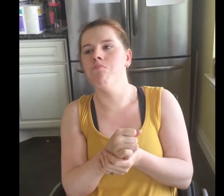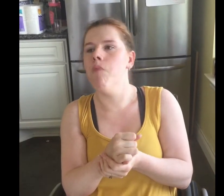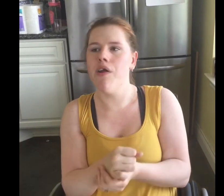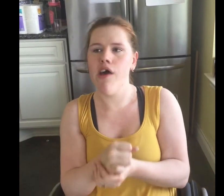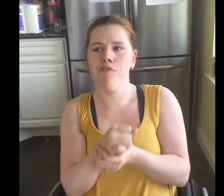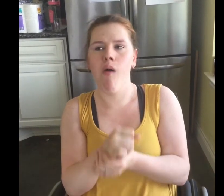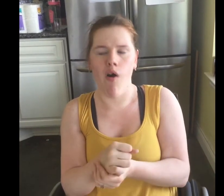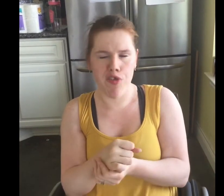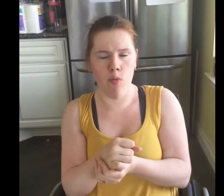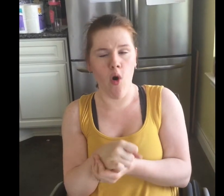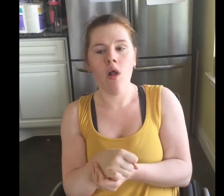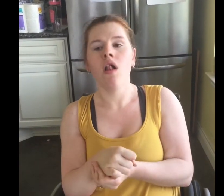much as possible.